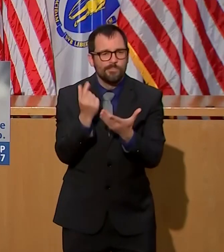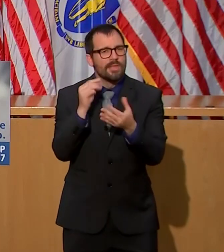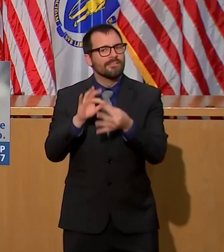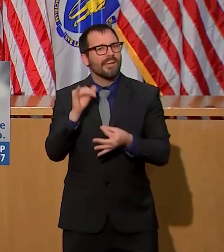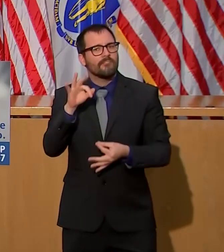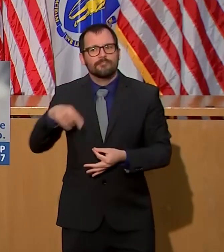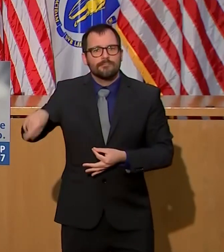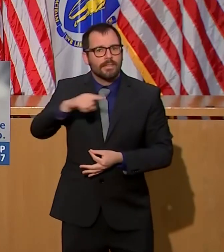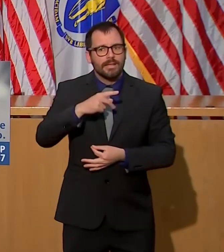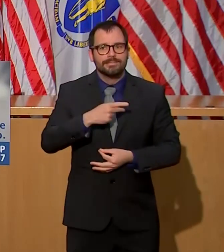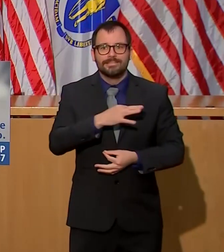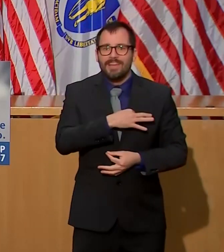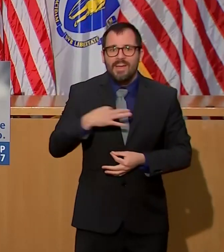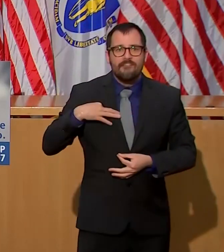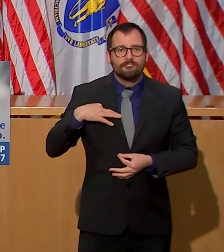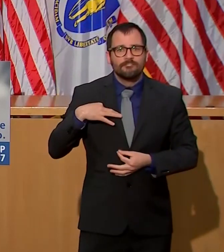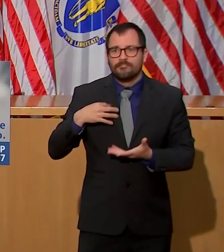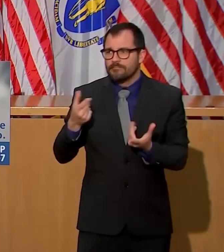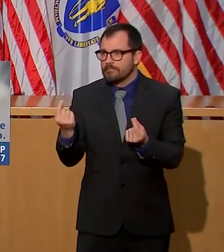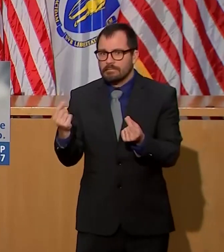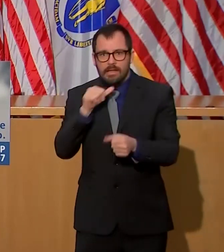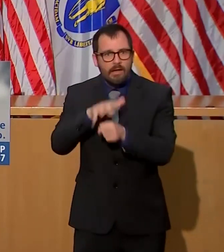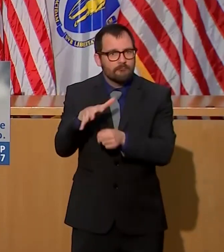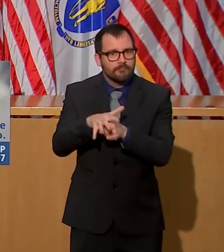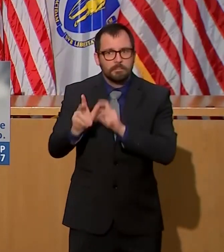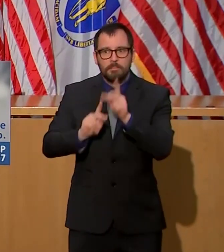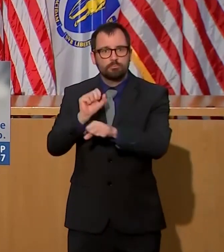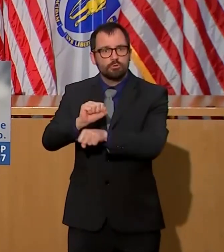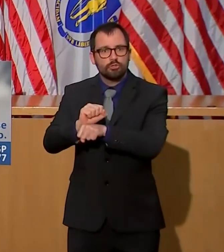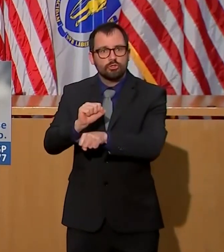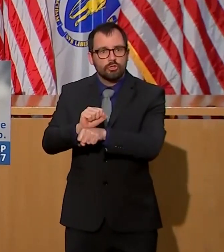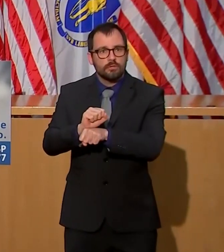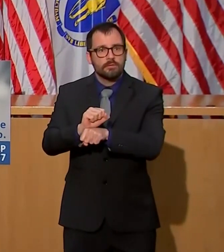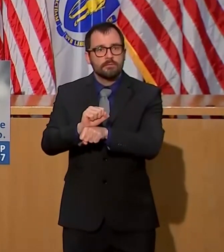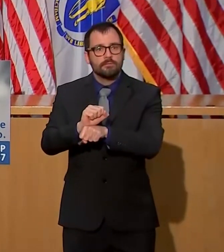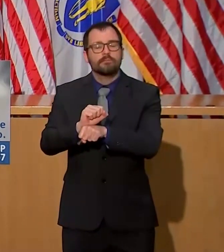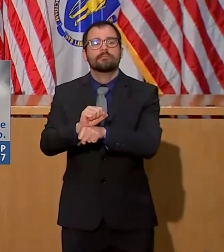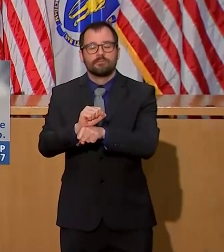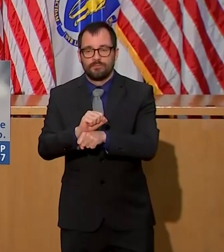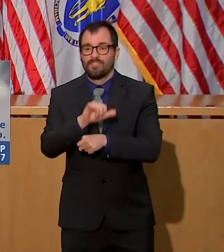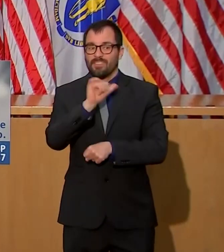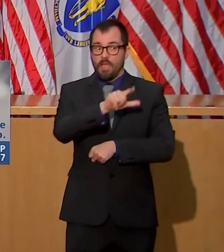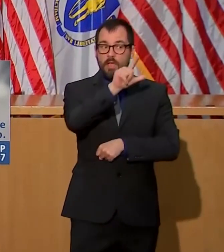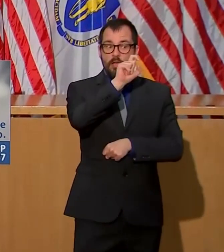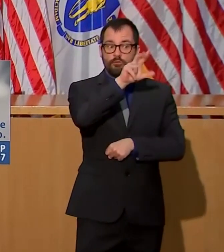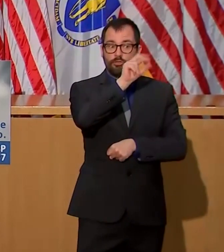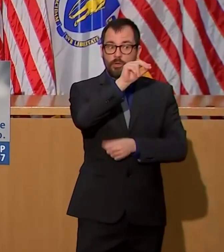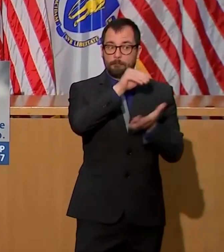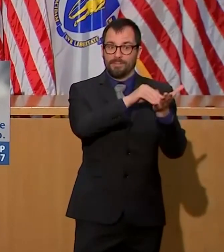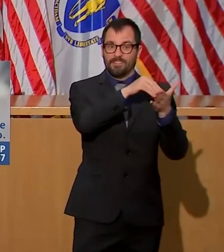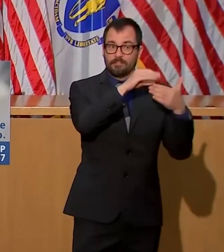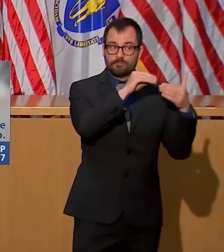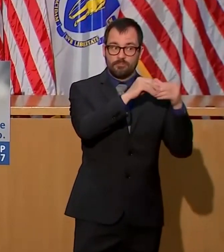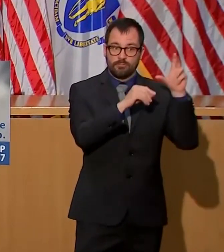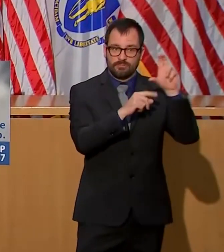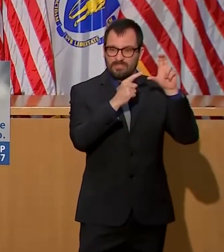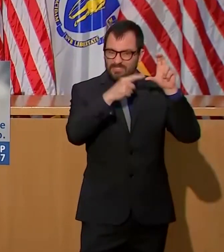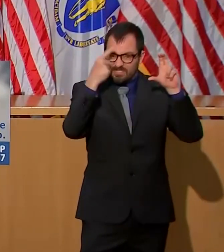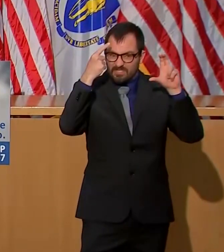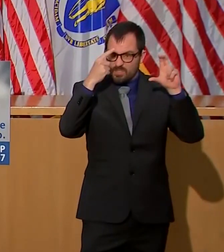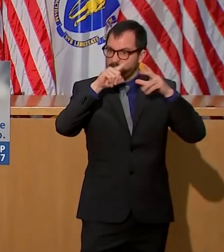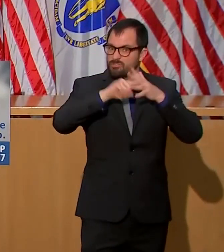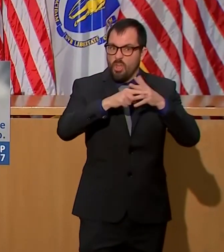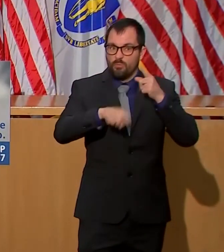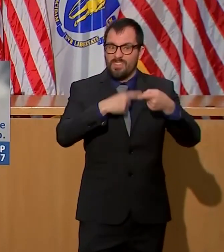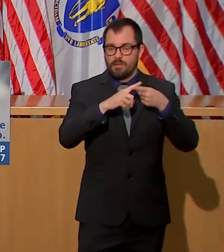on May 1st to help pay for more staff, implement state-of-the-art infection control, cleaning services, personal protective